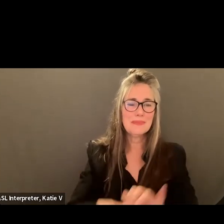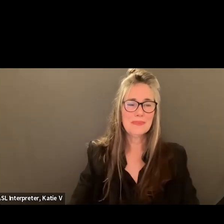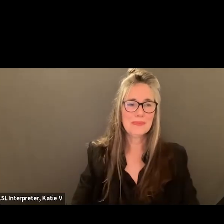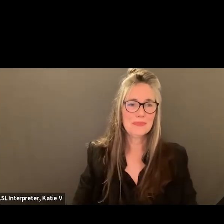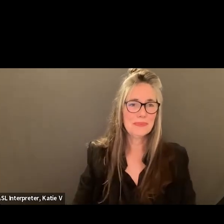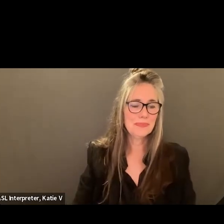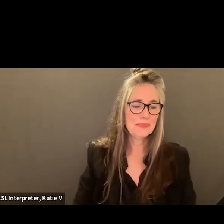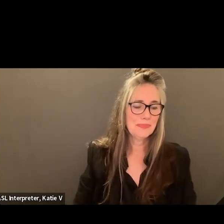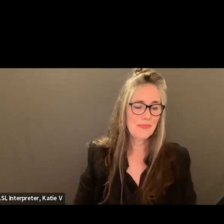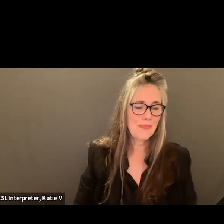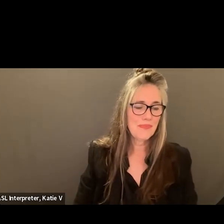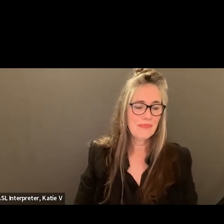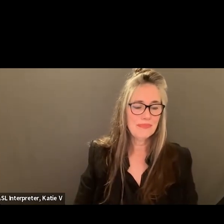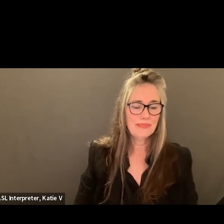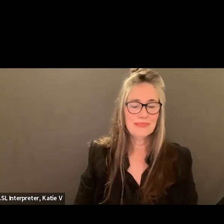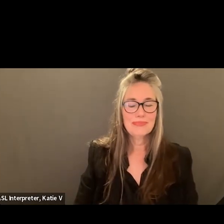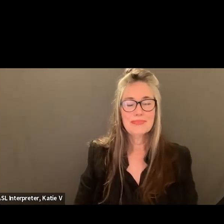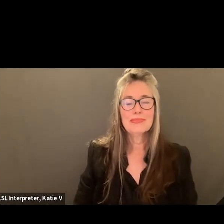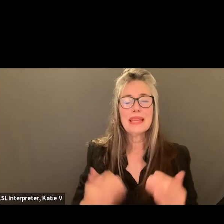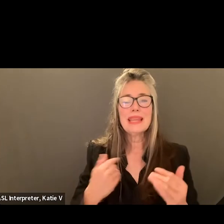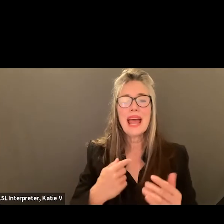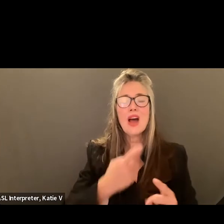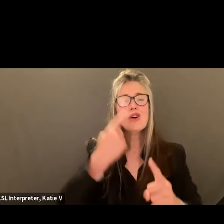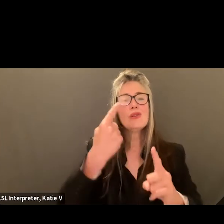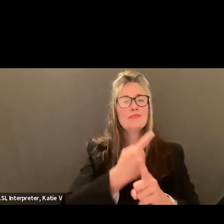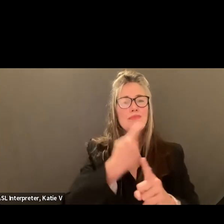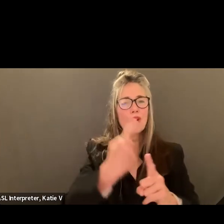Now we will go to the consent agenda.